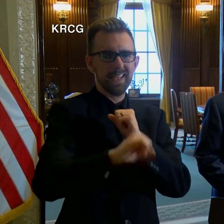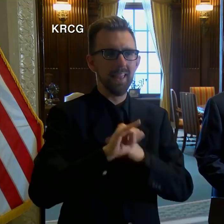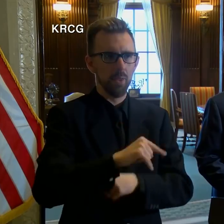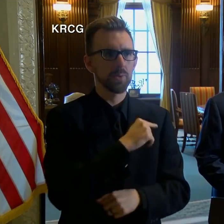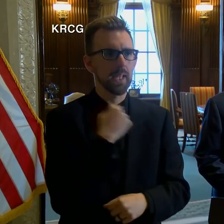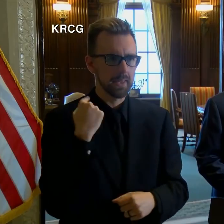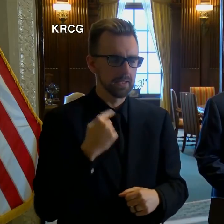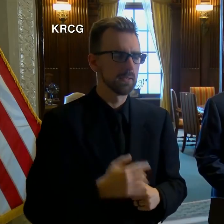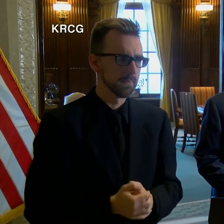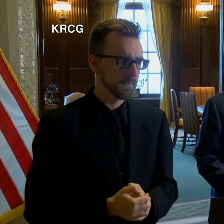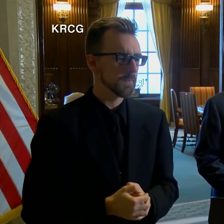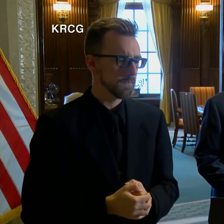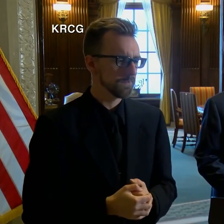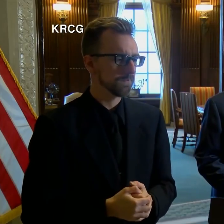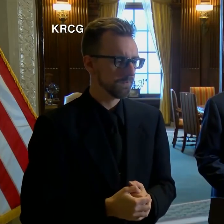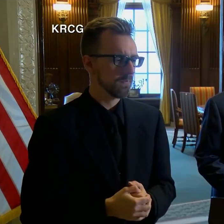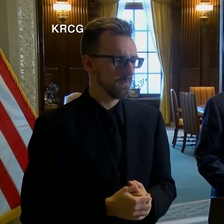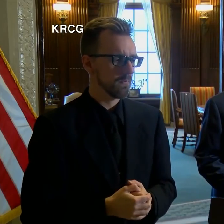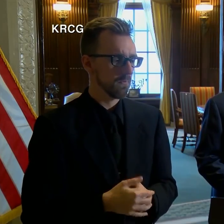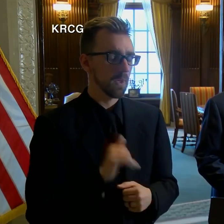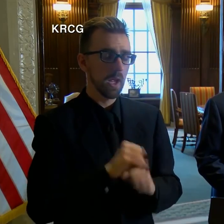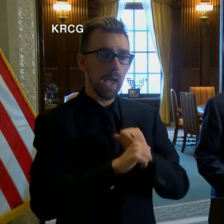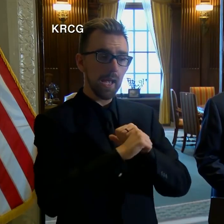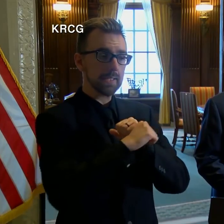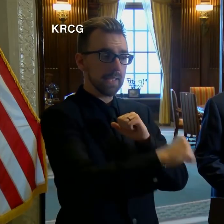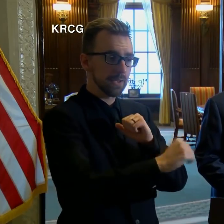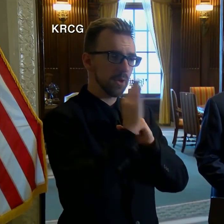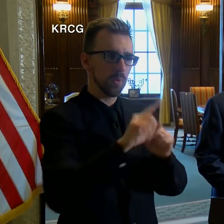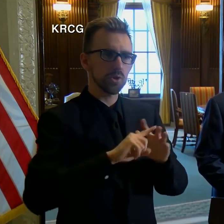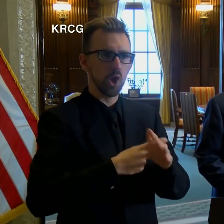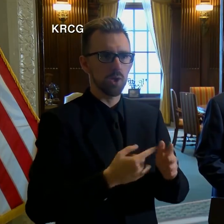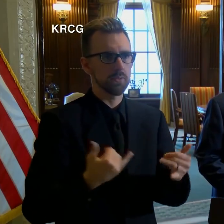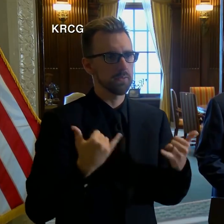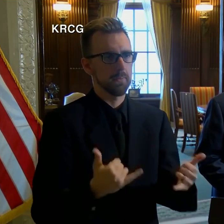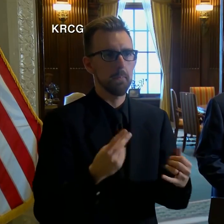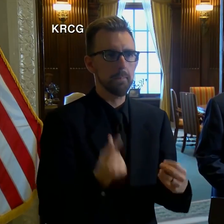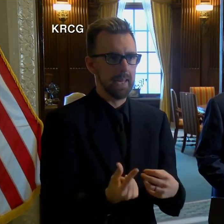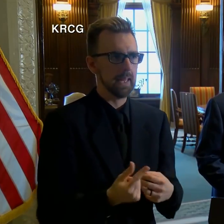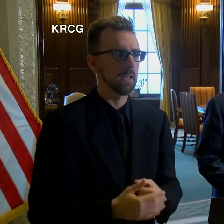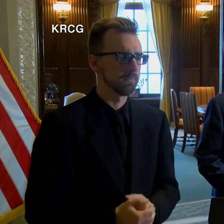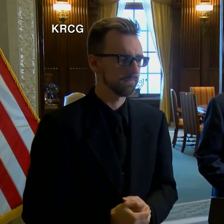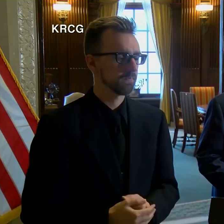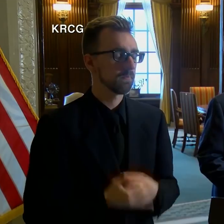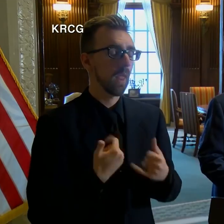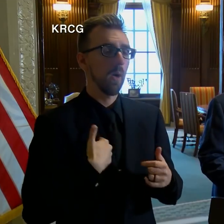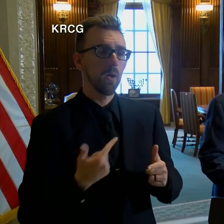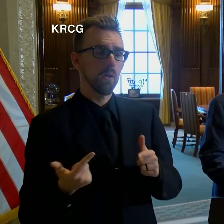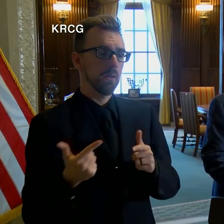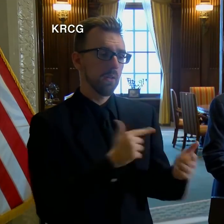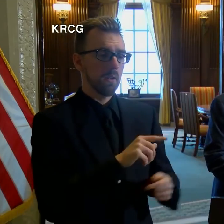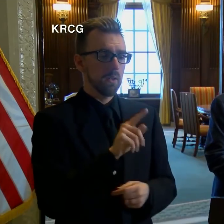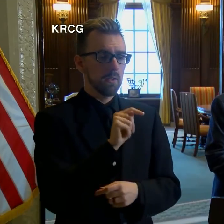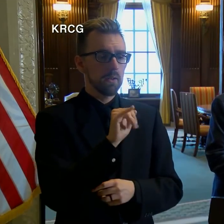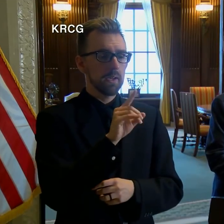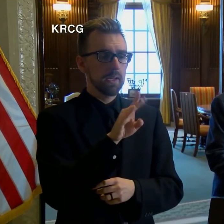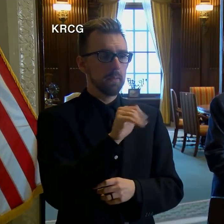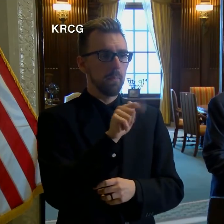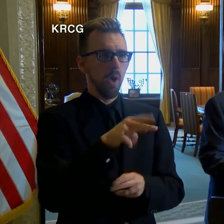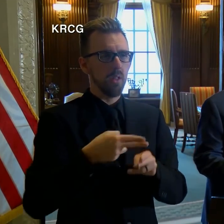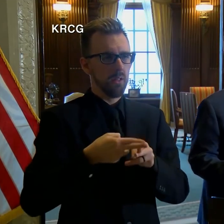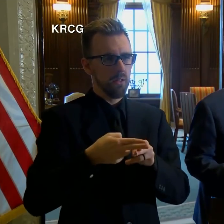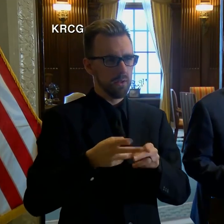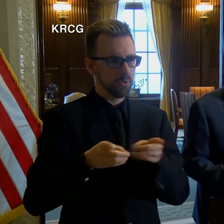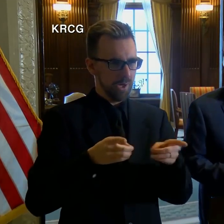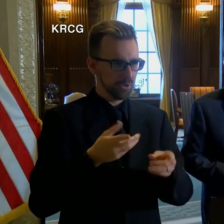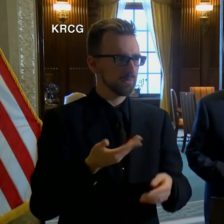extensions are effective immediately. I will now turn this over to Acting Director Tidball to give an